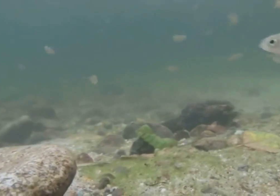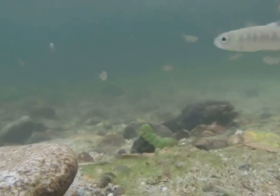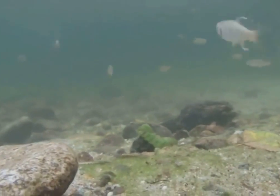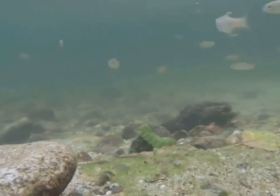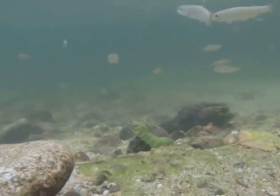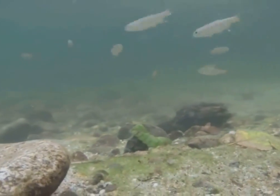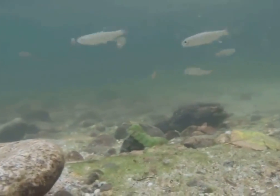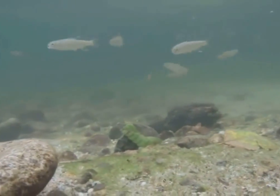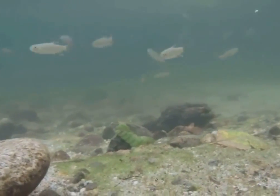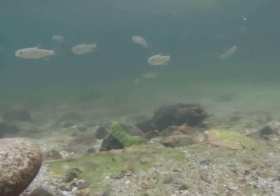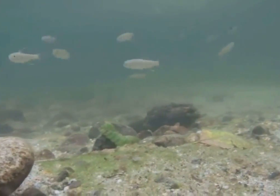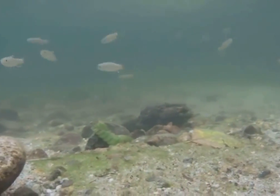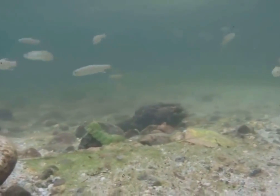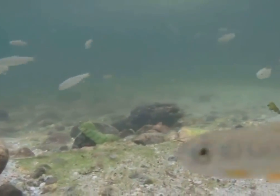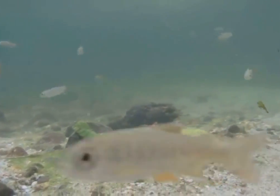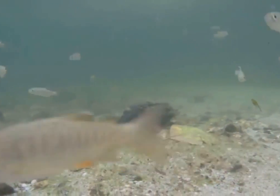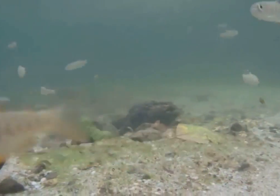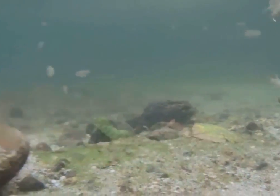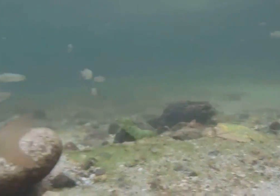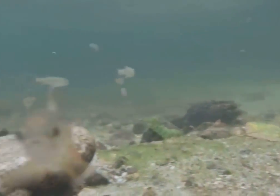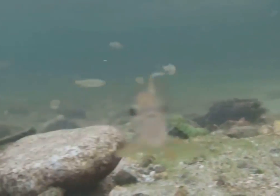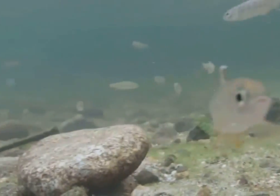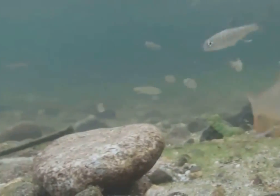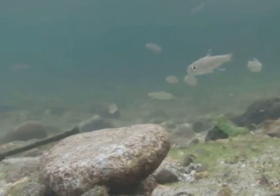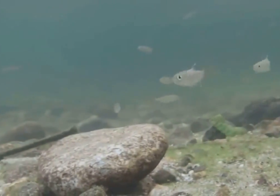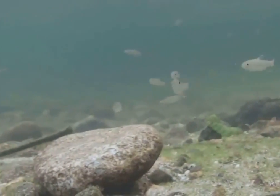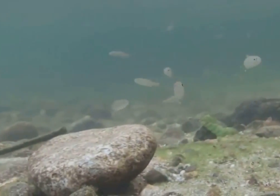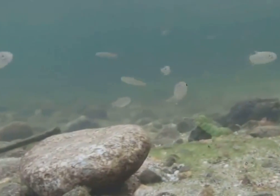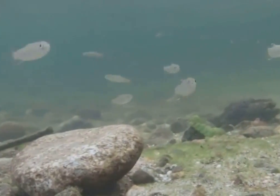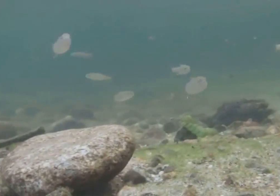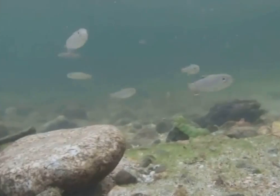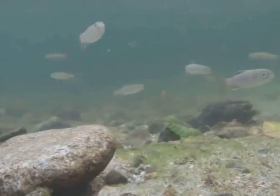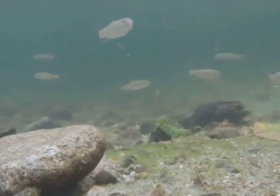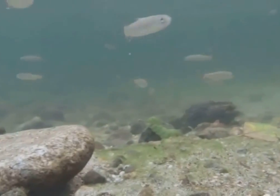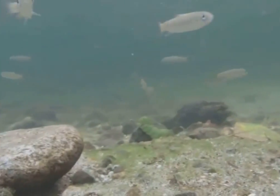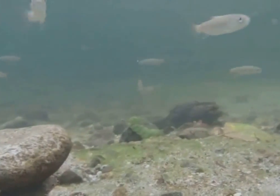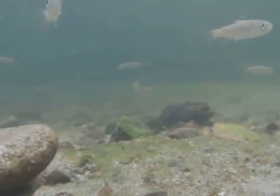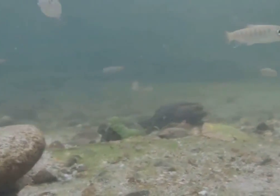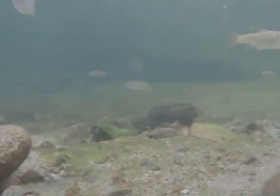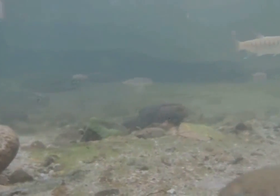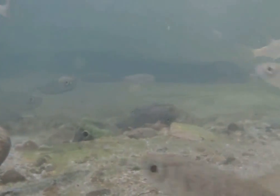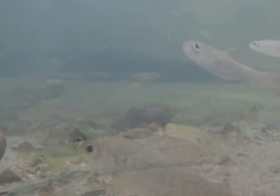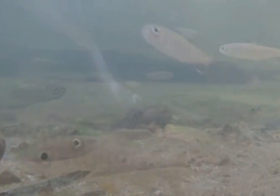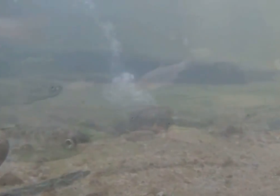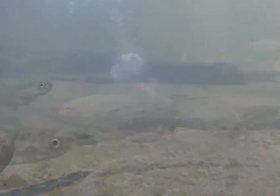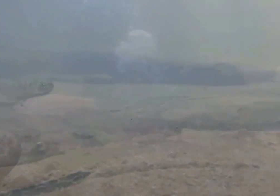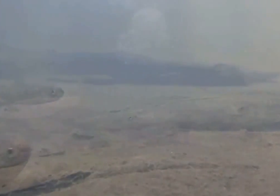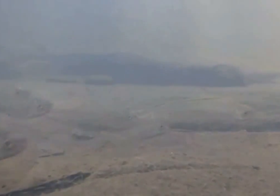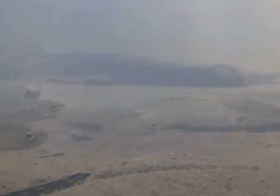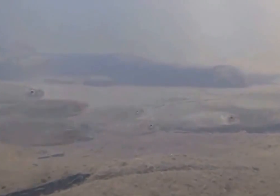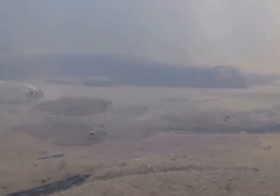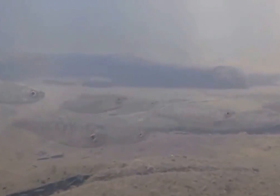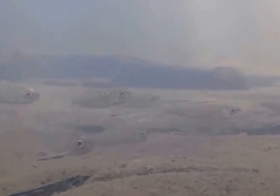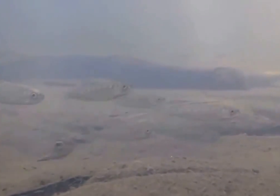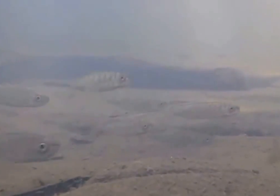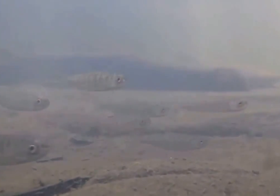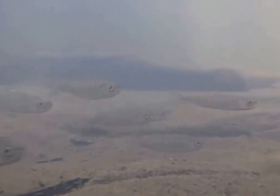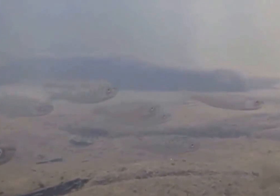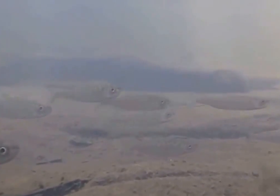to develop a unity with each other. They will learn how to school with each other. Somehow, they will swim